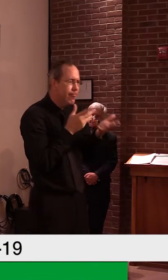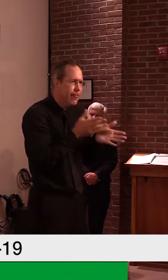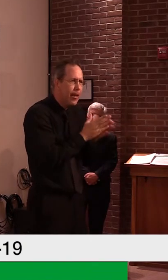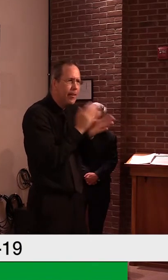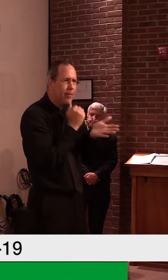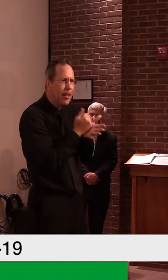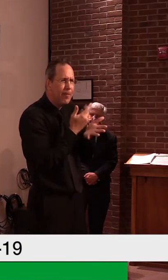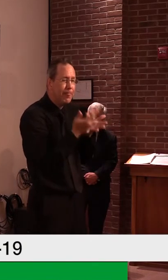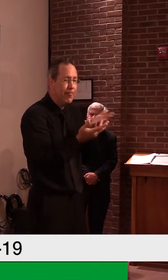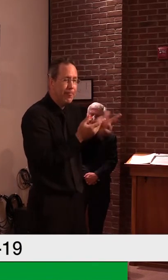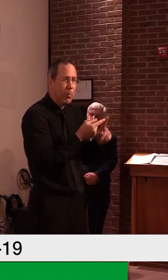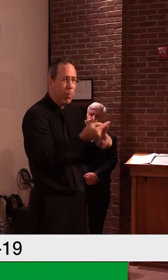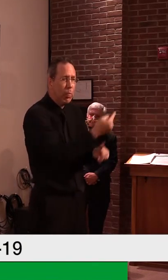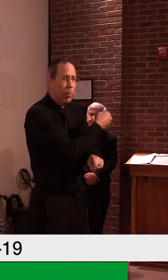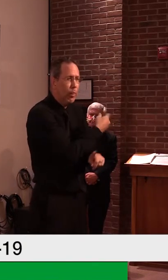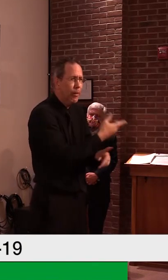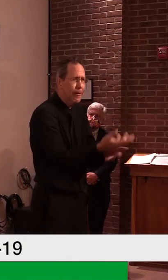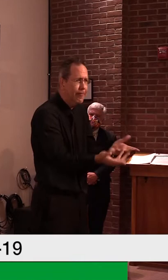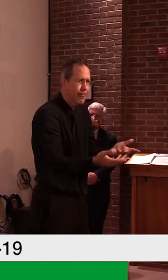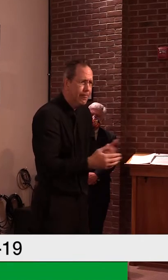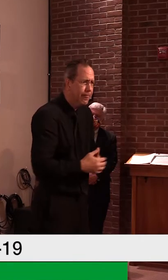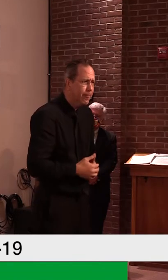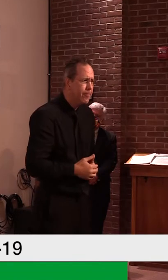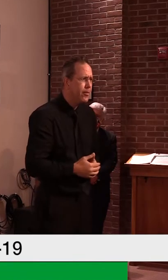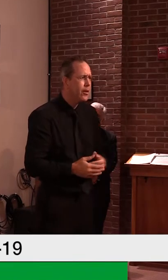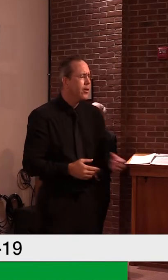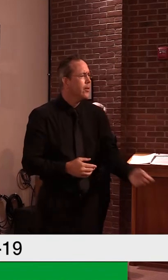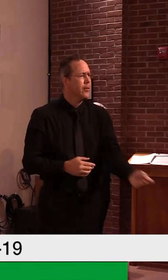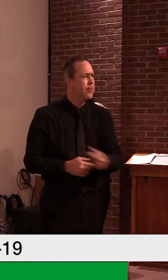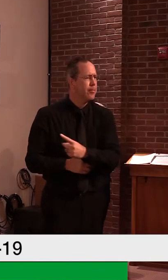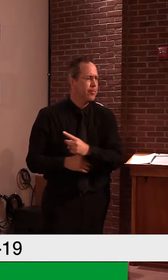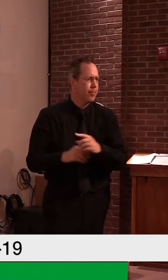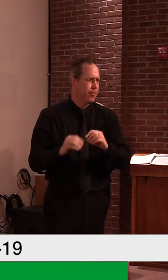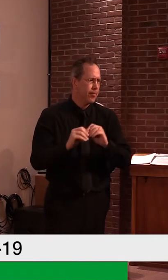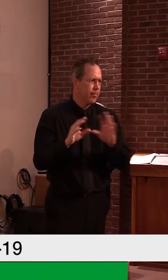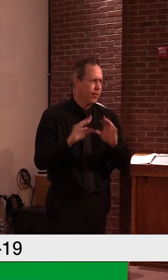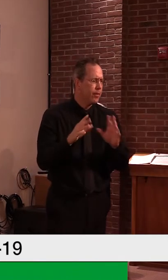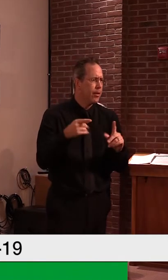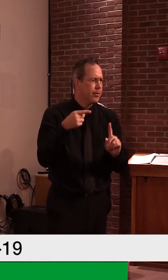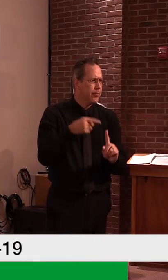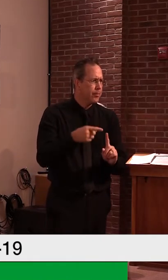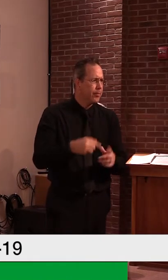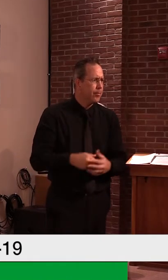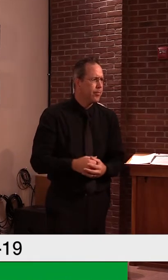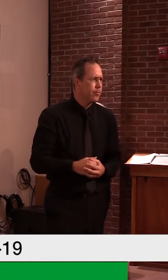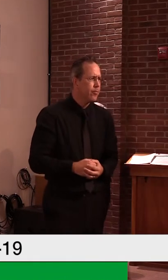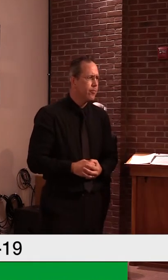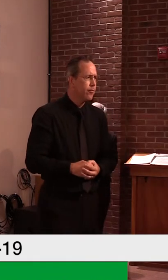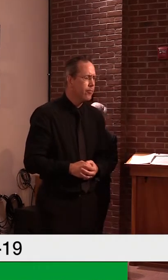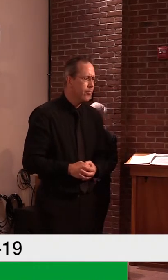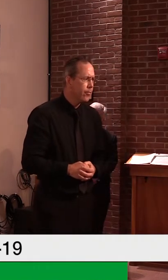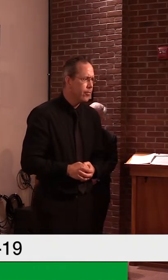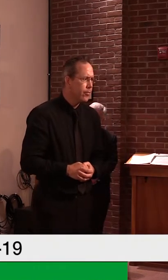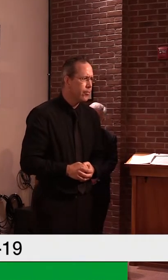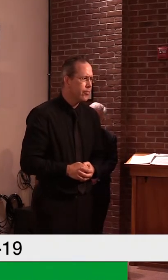Well, it's my understanding that the provider actually said that they didn't even have an appointment to become a patient for like the next four or